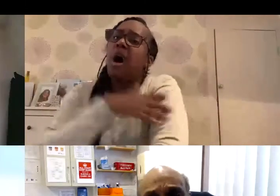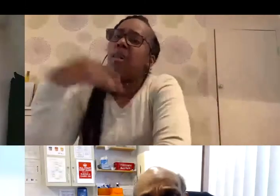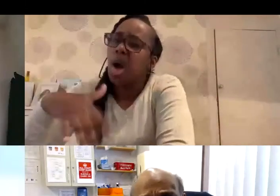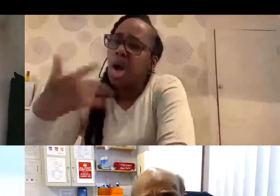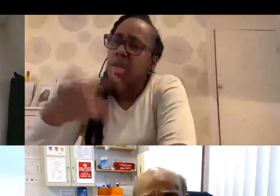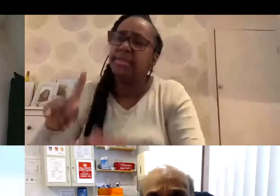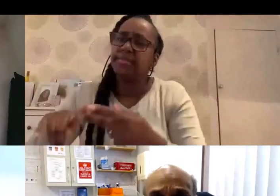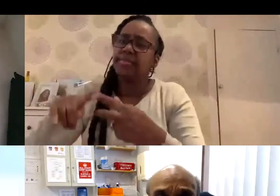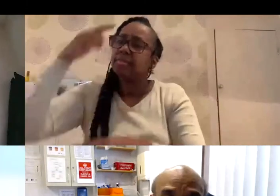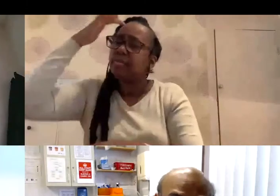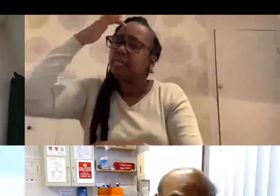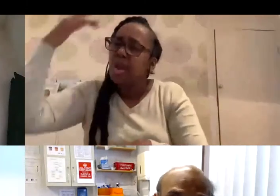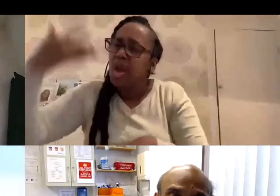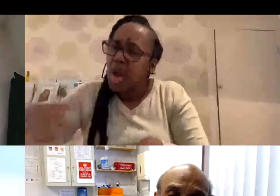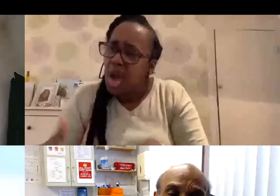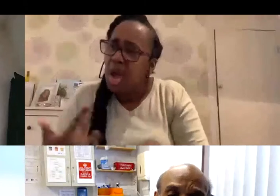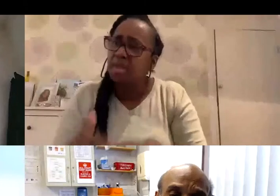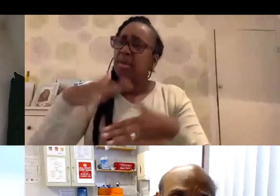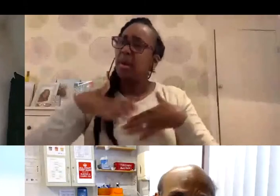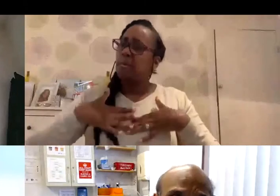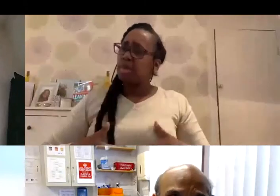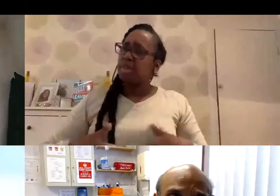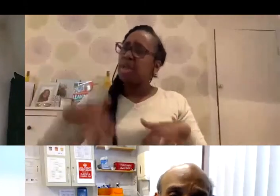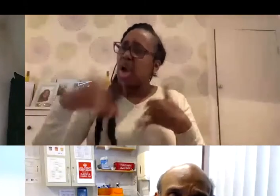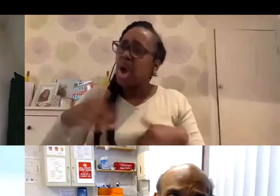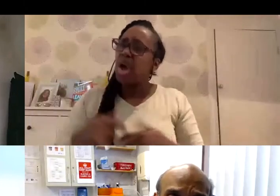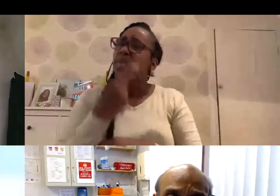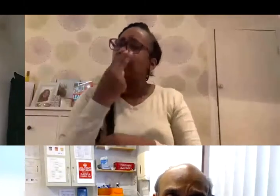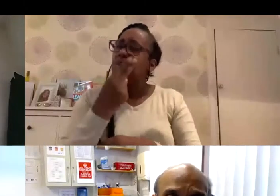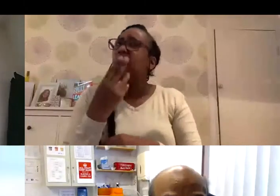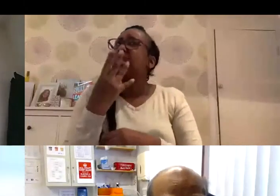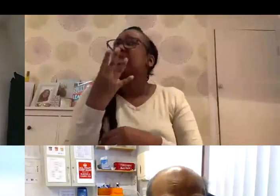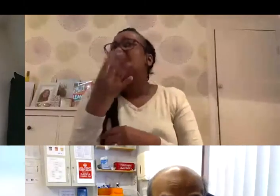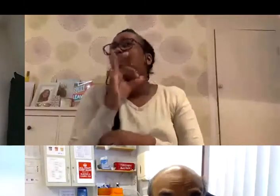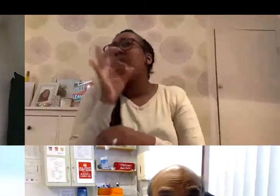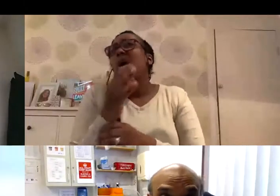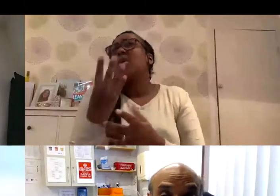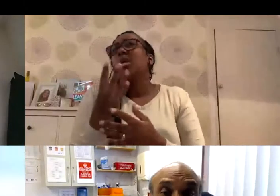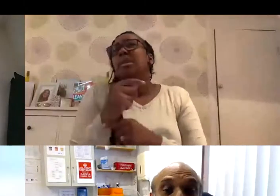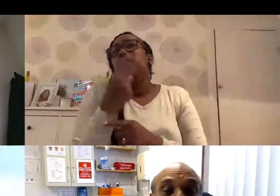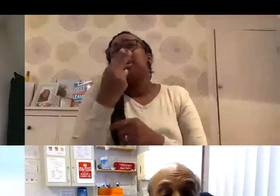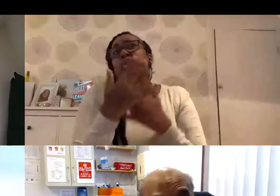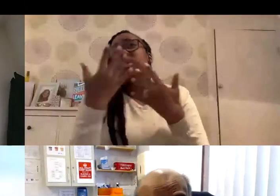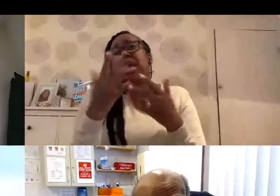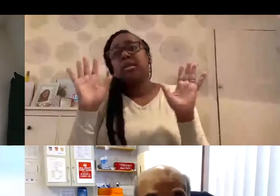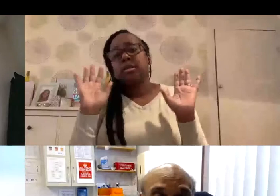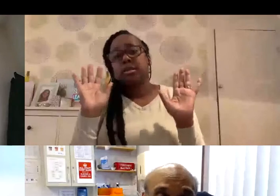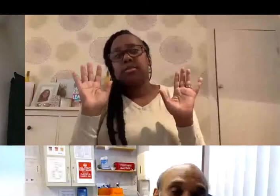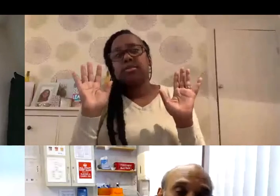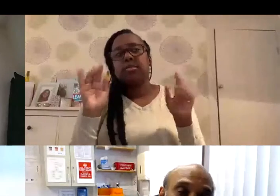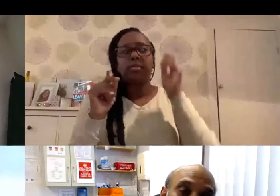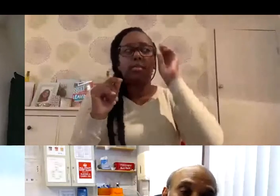fever, little bit of body ache. Most people are telling me it lasted 24, 48 hours. Some people say three days. But the